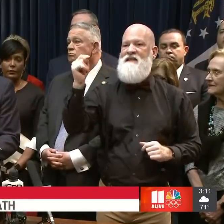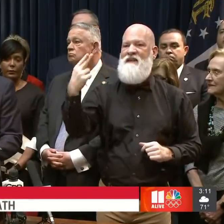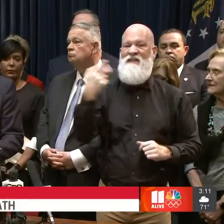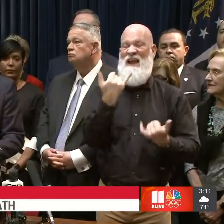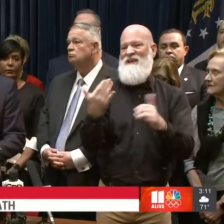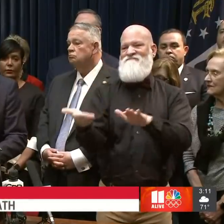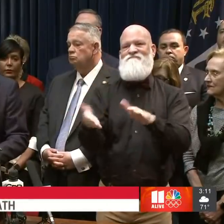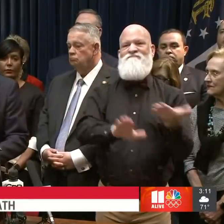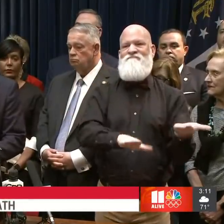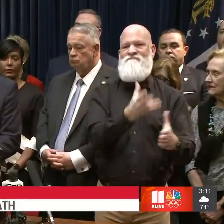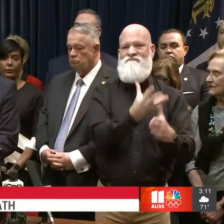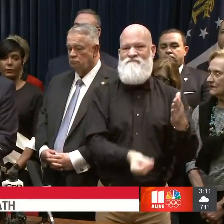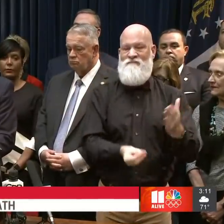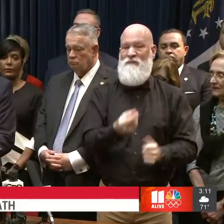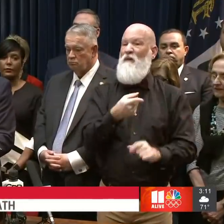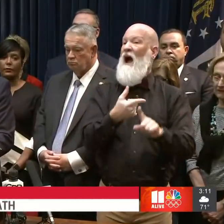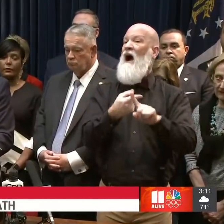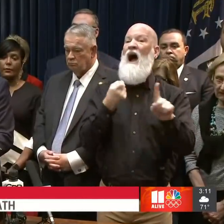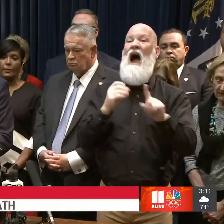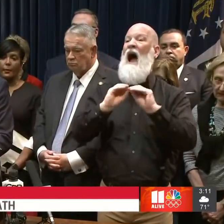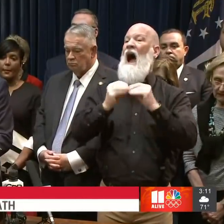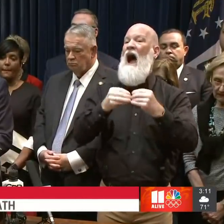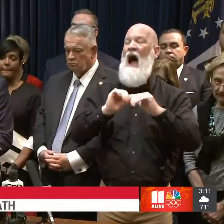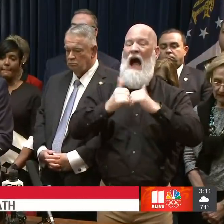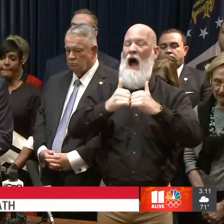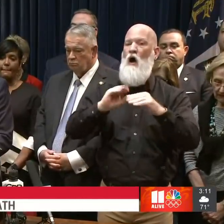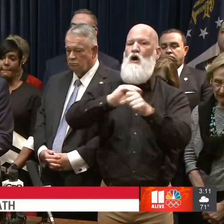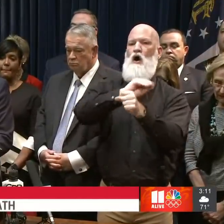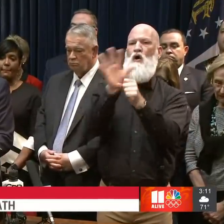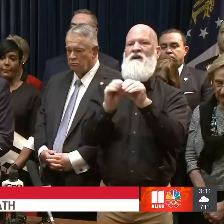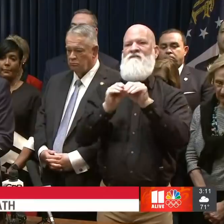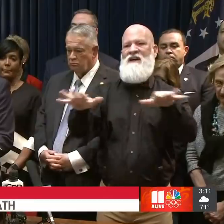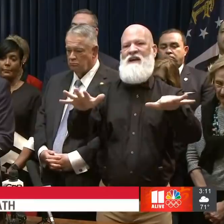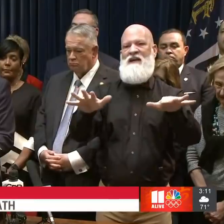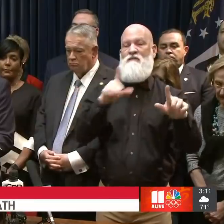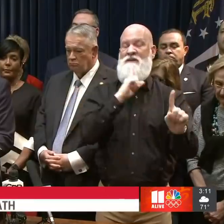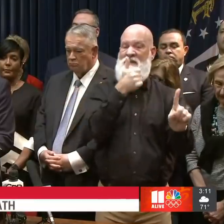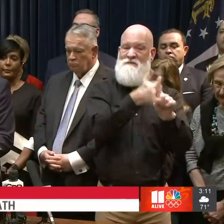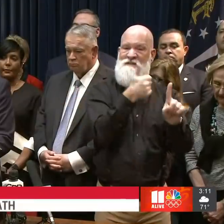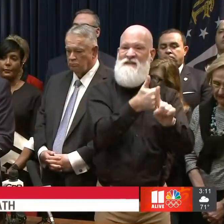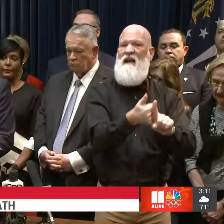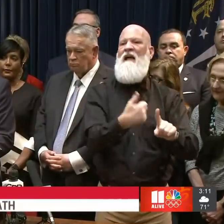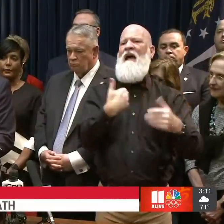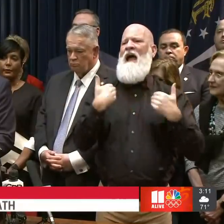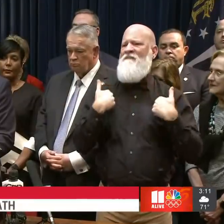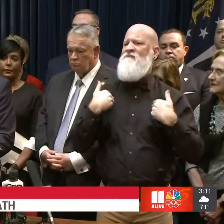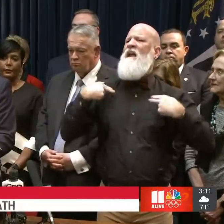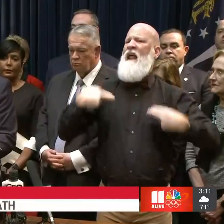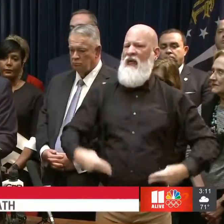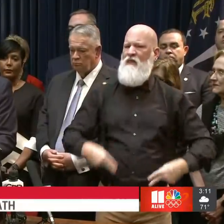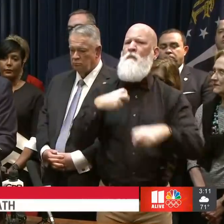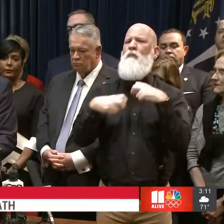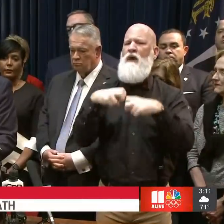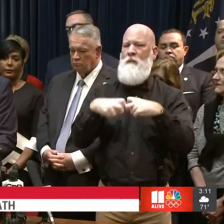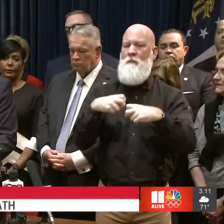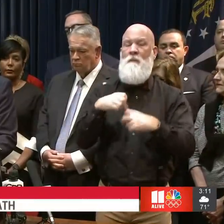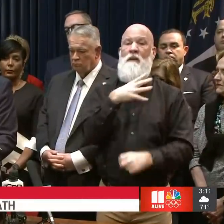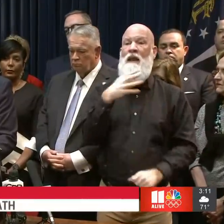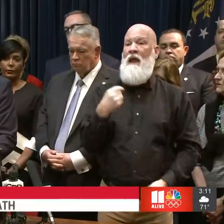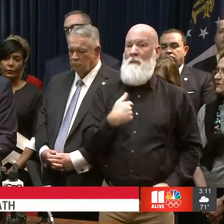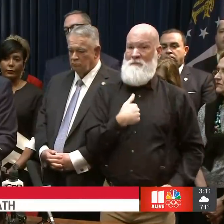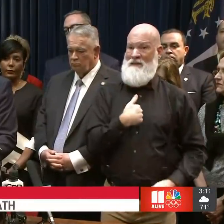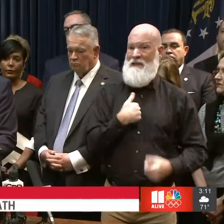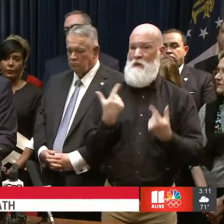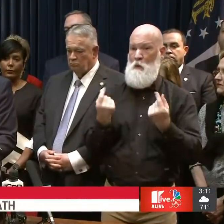an underlying medical condition. Marty, the girls and I are continuing to be in prayer for this this individual and